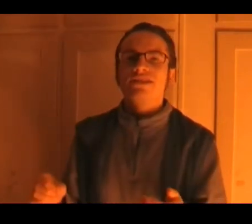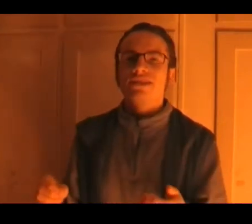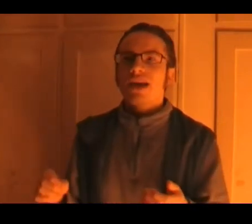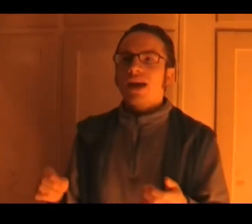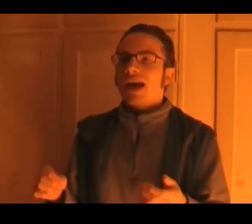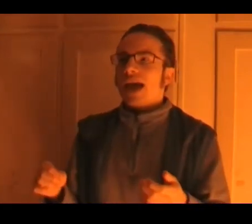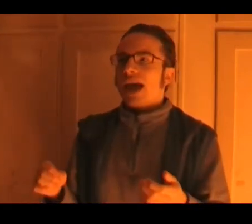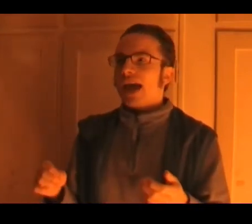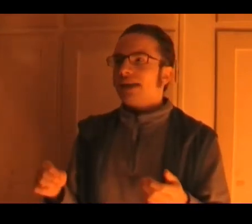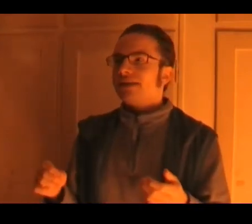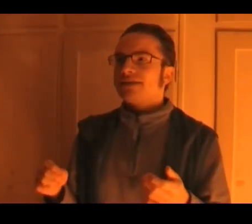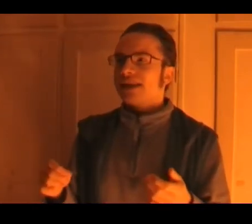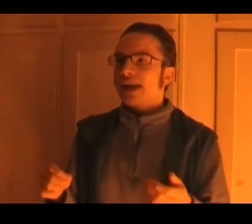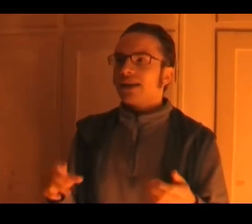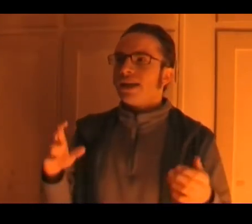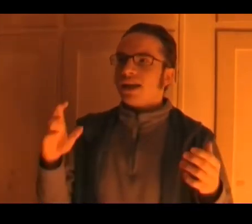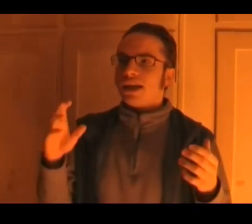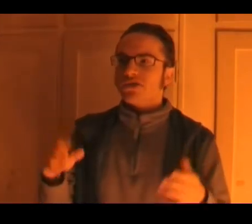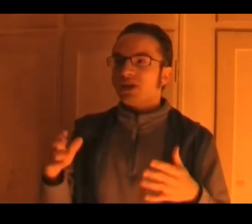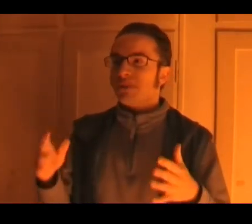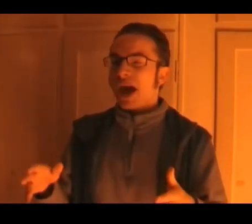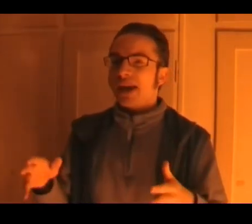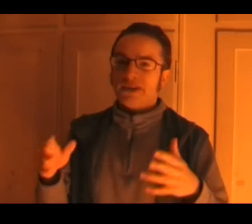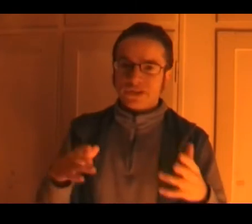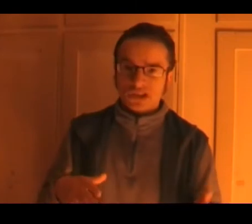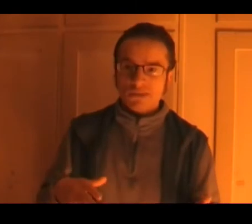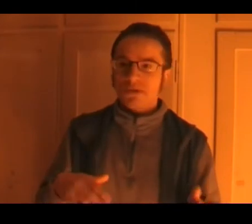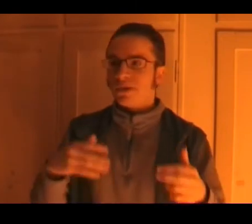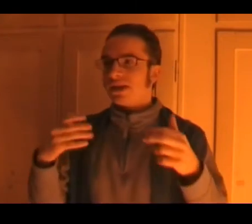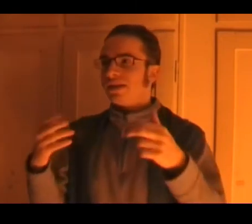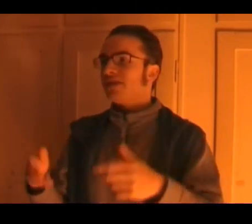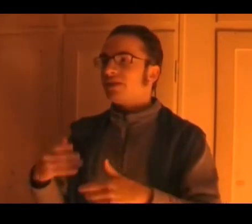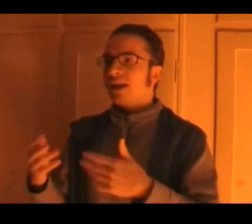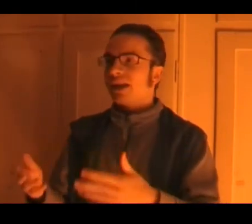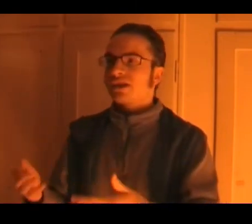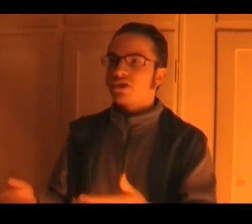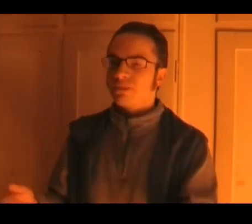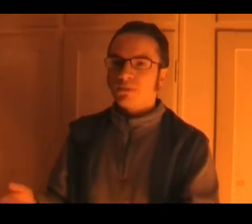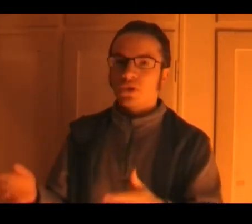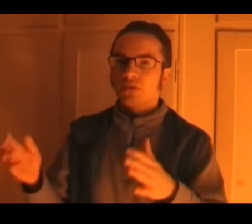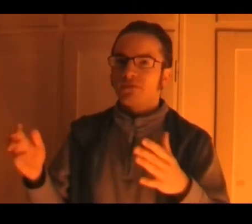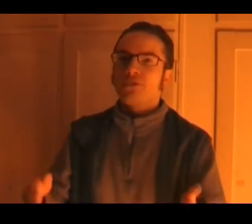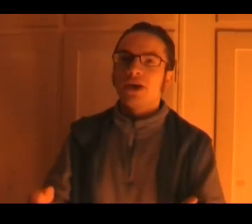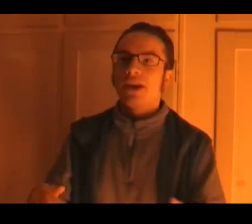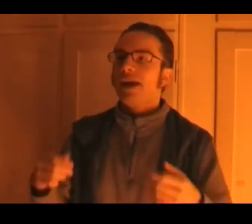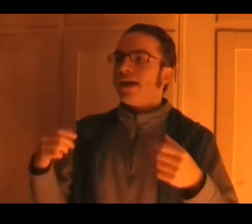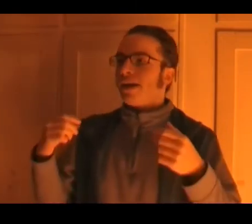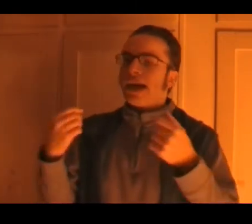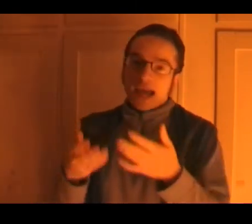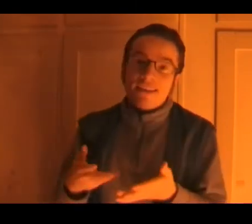and saying it's really bad if it's a demon because they like to hurt people for fun and